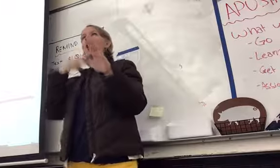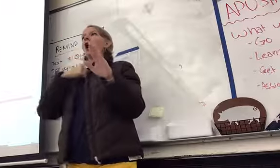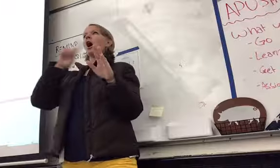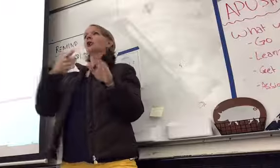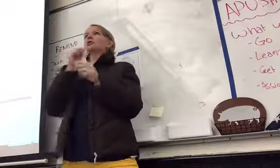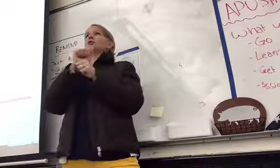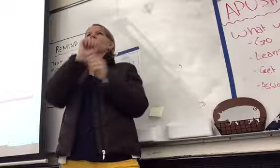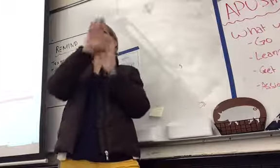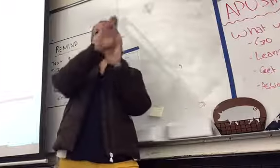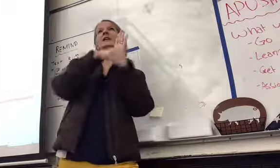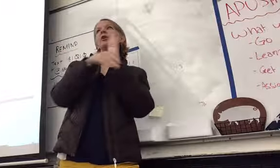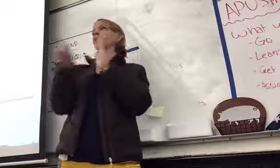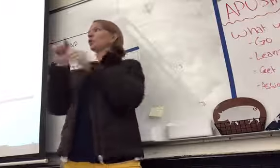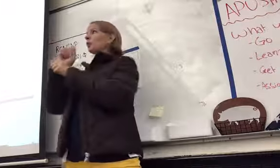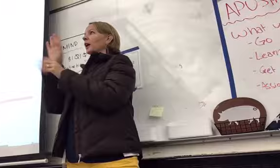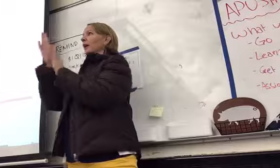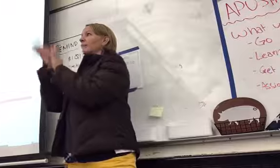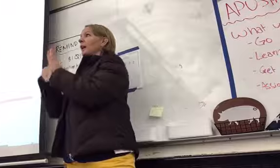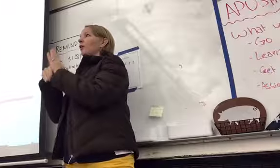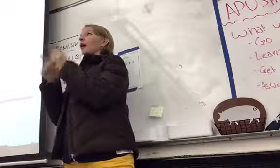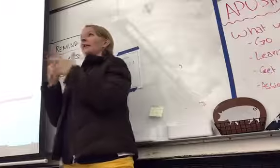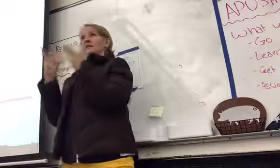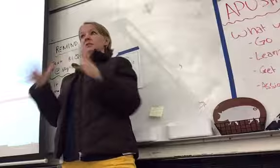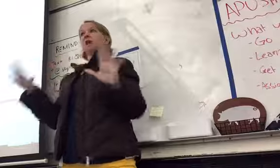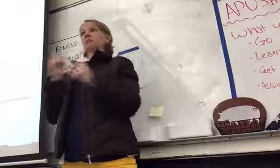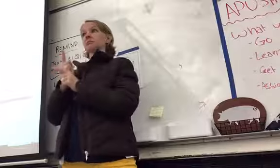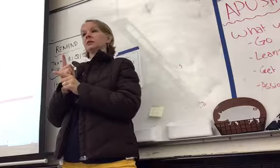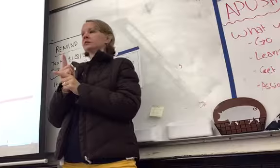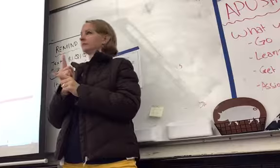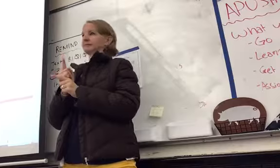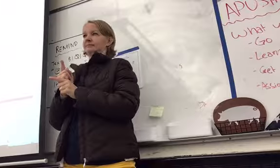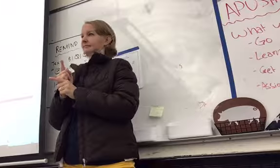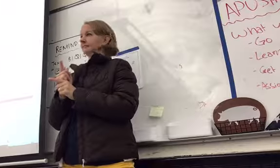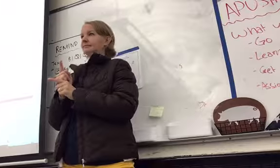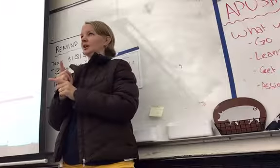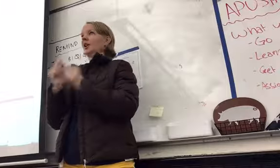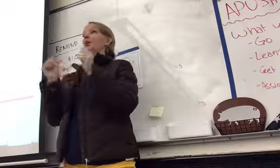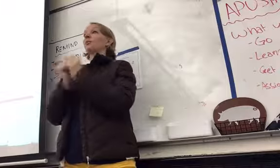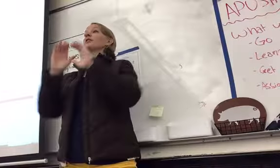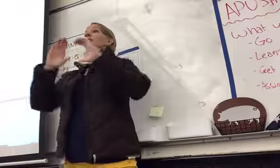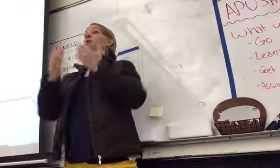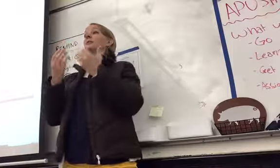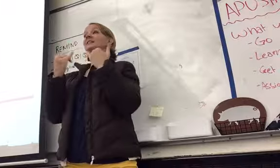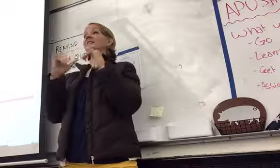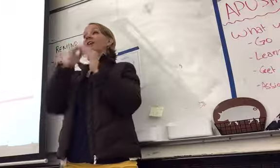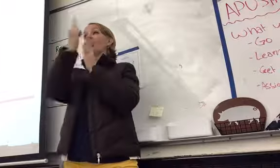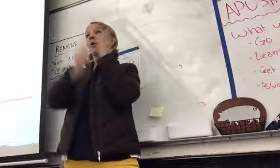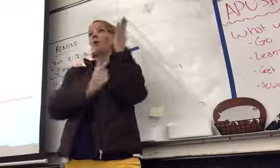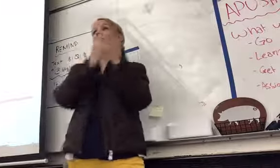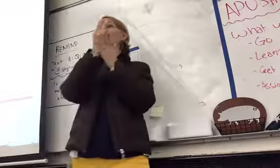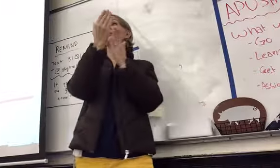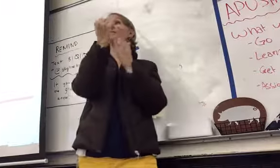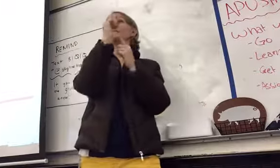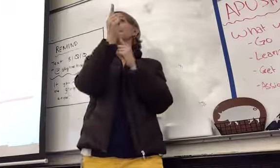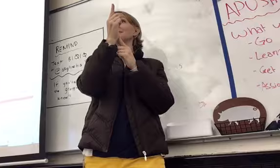minutes, you'll work 30 minutes, and then we're done, right? No, in a group, it should still be an hour 15 to two hours of work each.